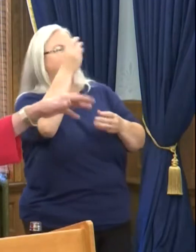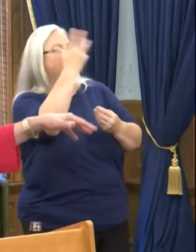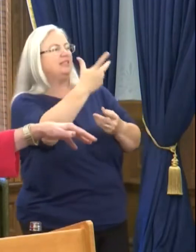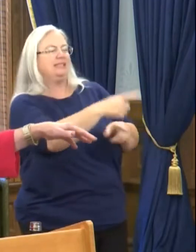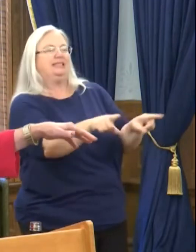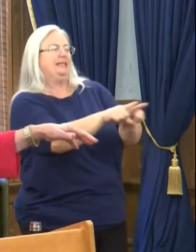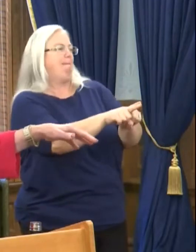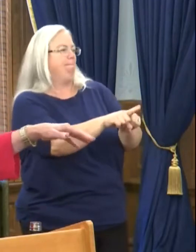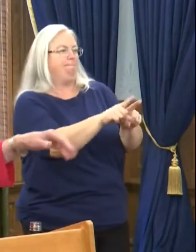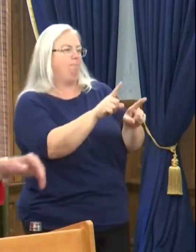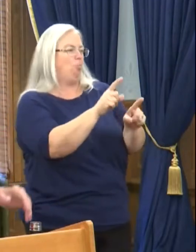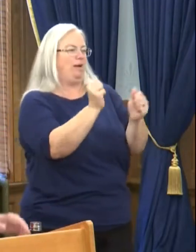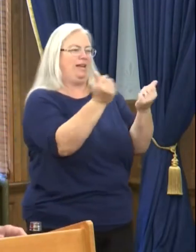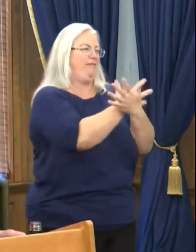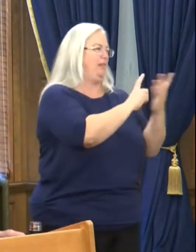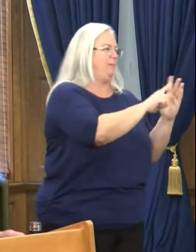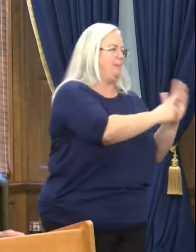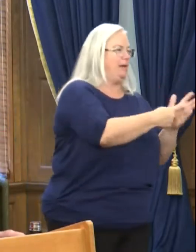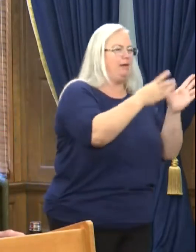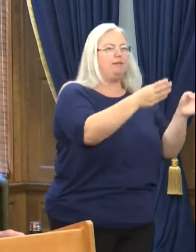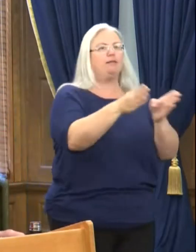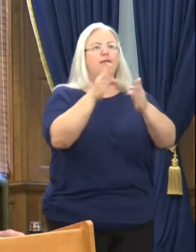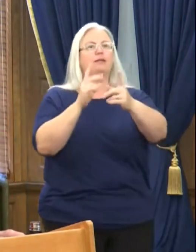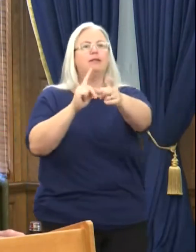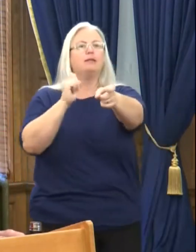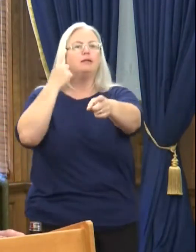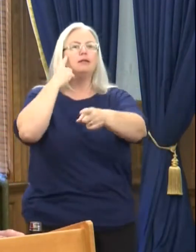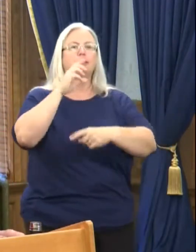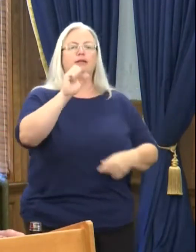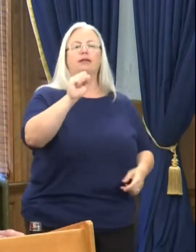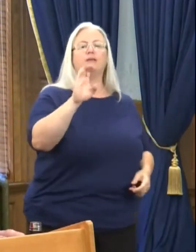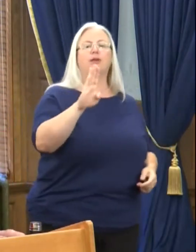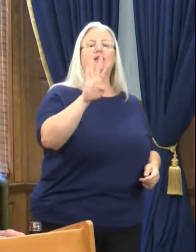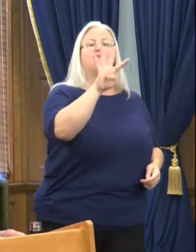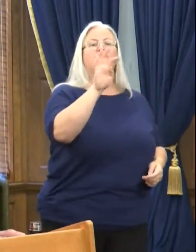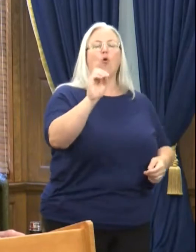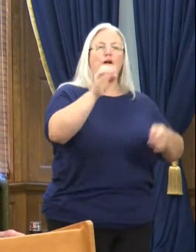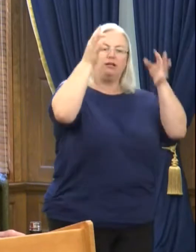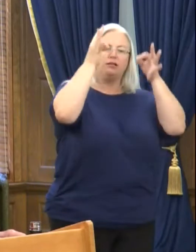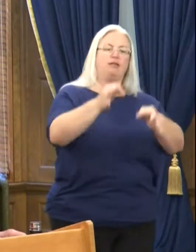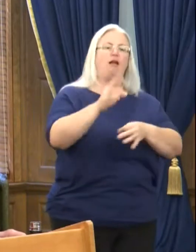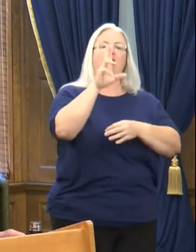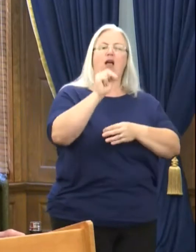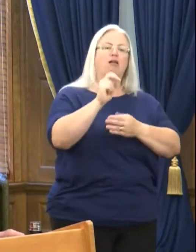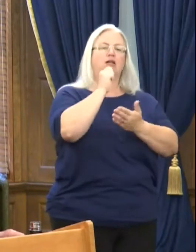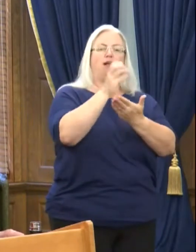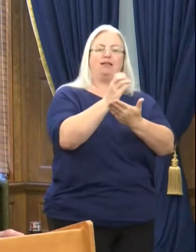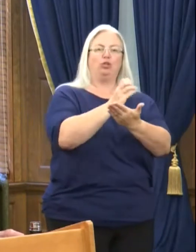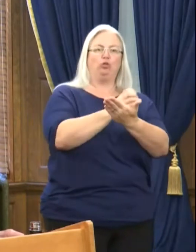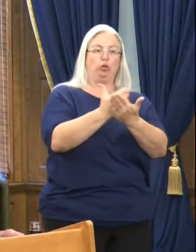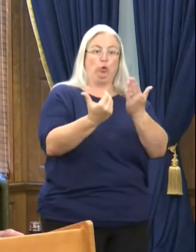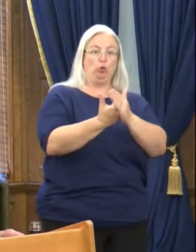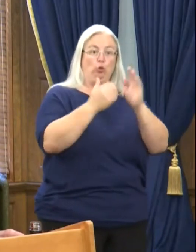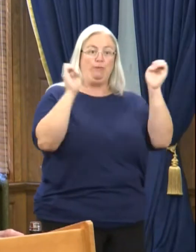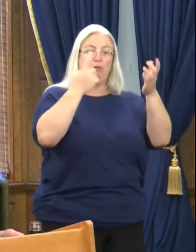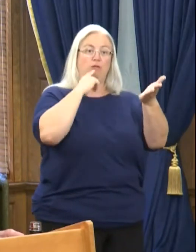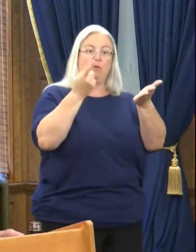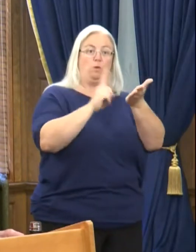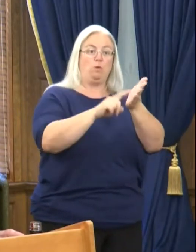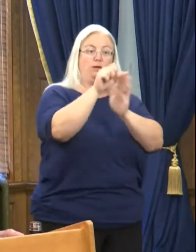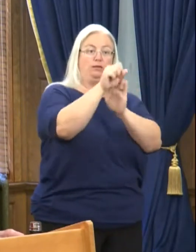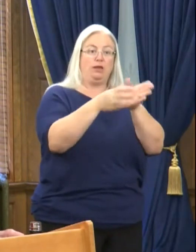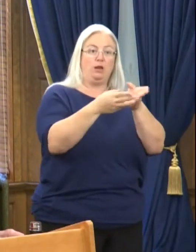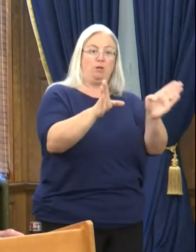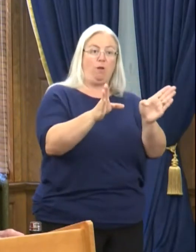had when all of this began. So given that SB40 is enrolled unconstitutional, is a new emergency order on statewide mask